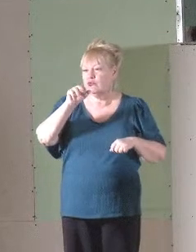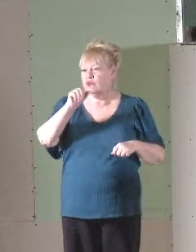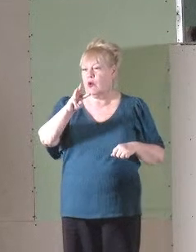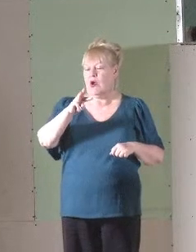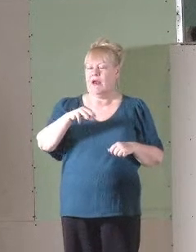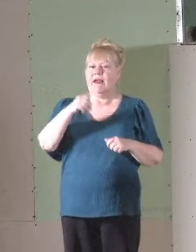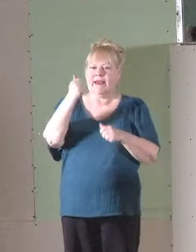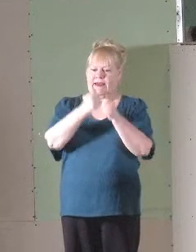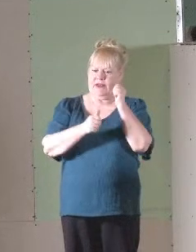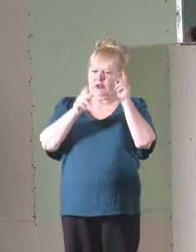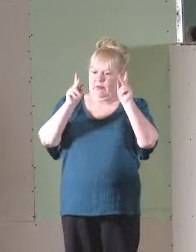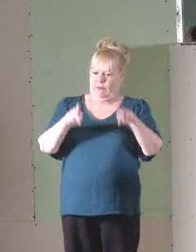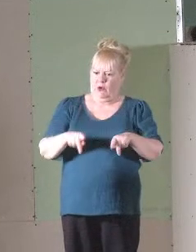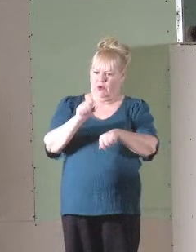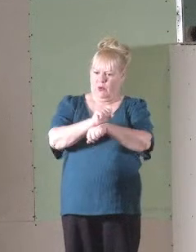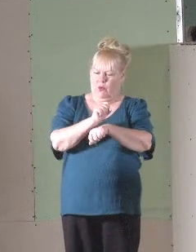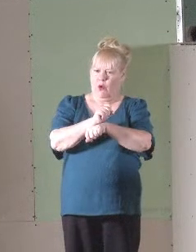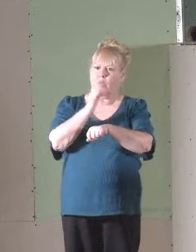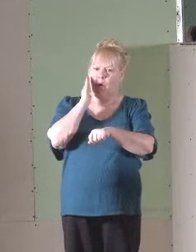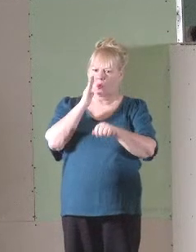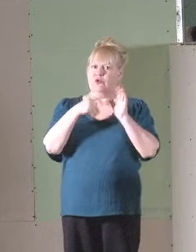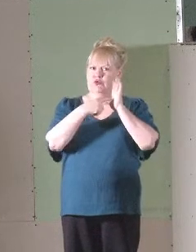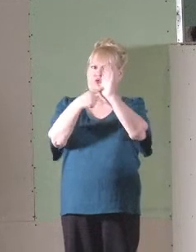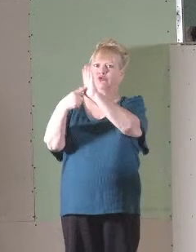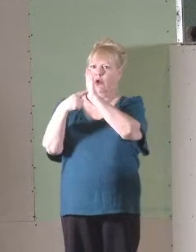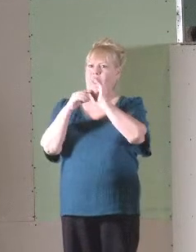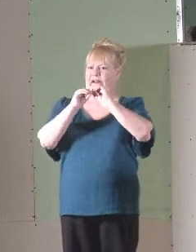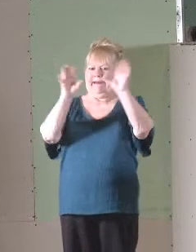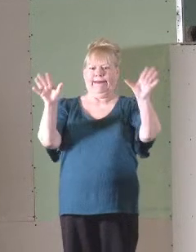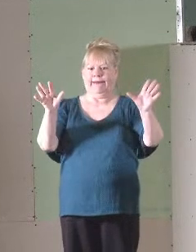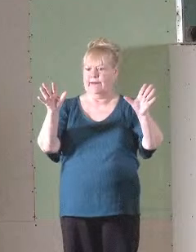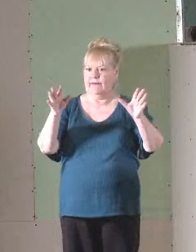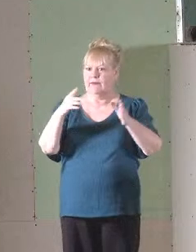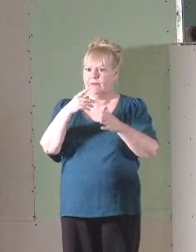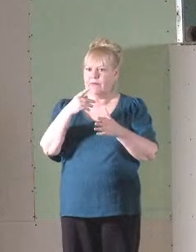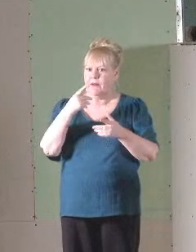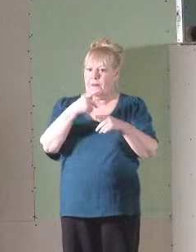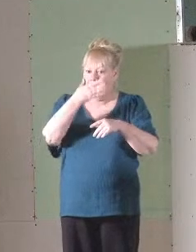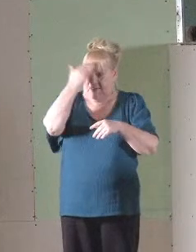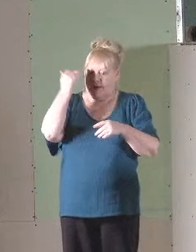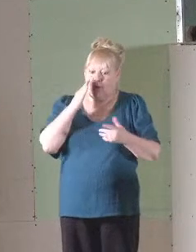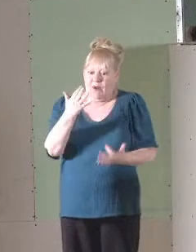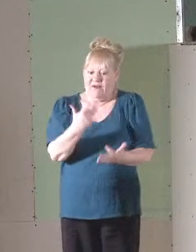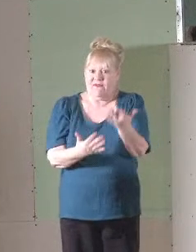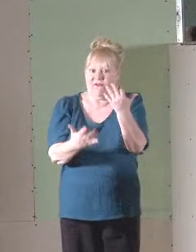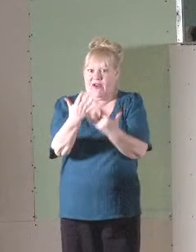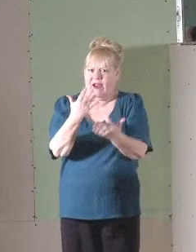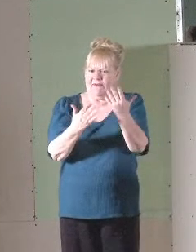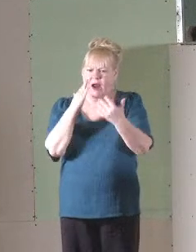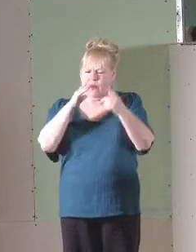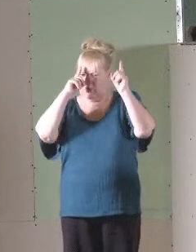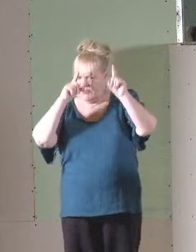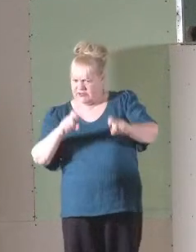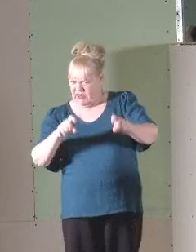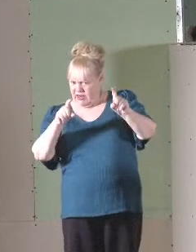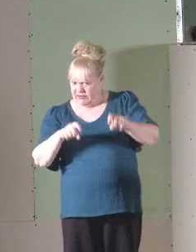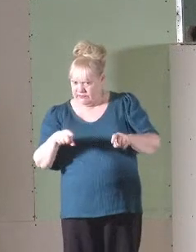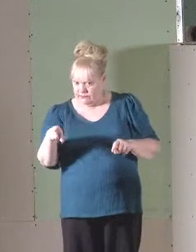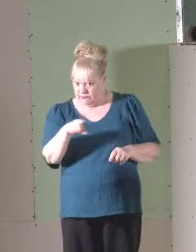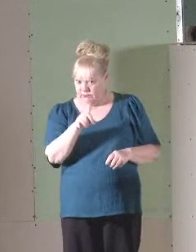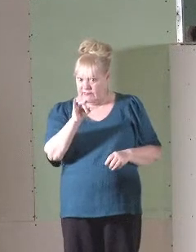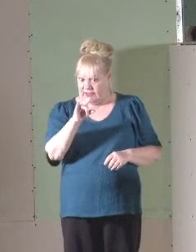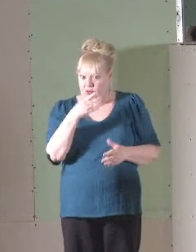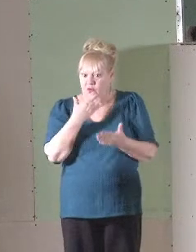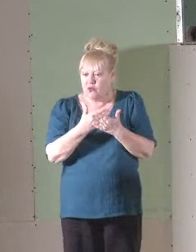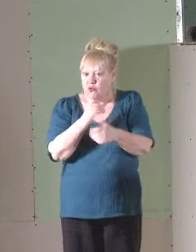work will become manifest, for the day will disclose it, because it will be revealed by fire. And the fire will test what sort of work each one has done.